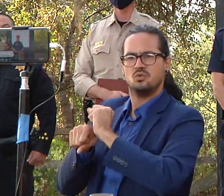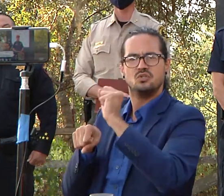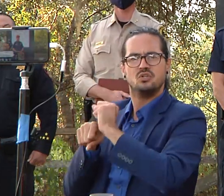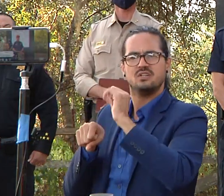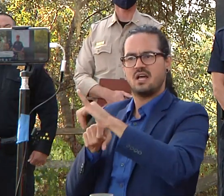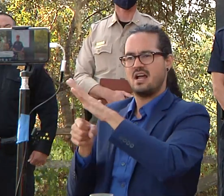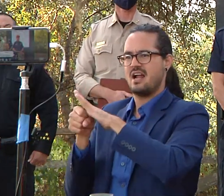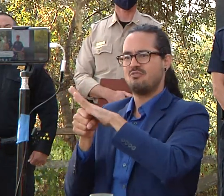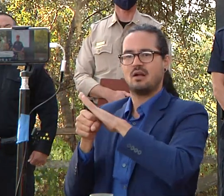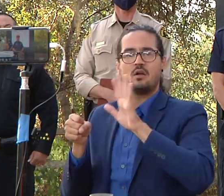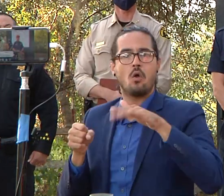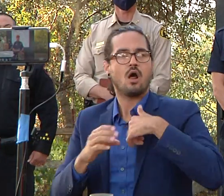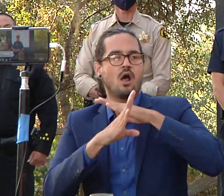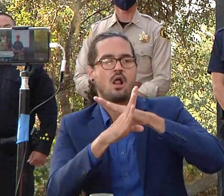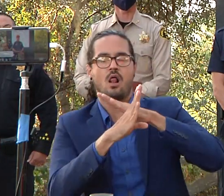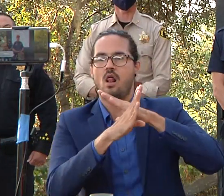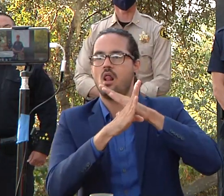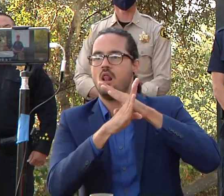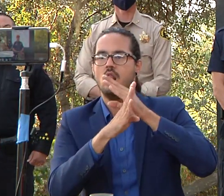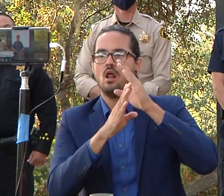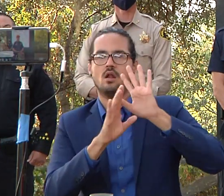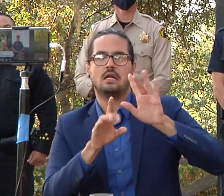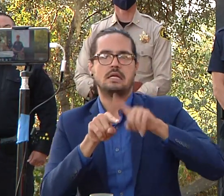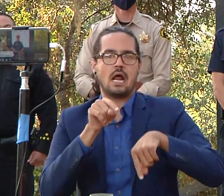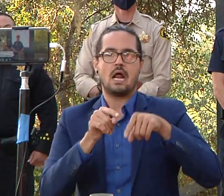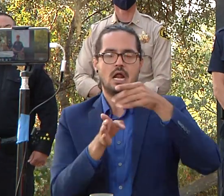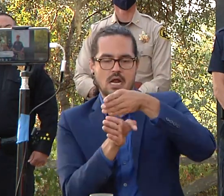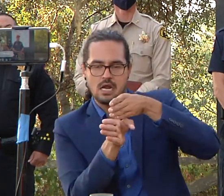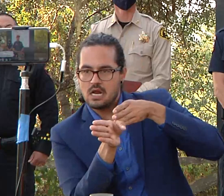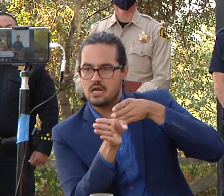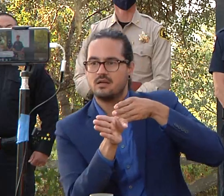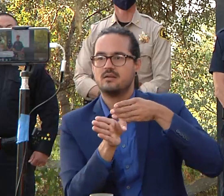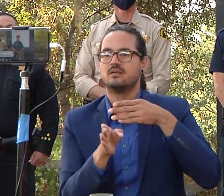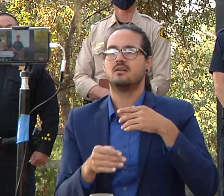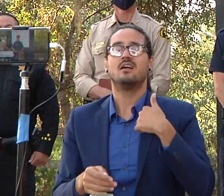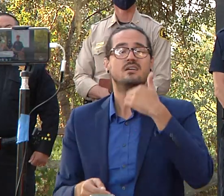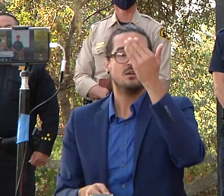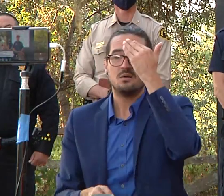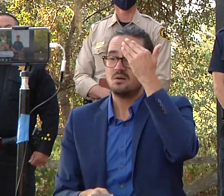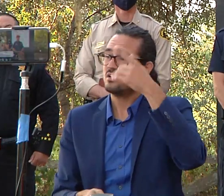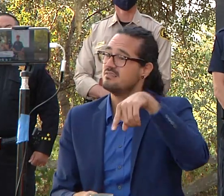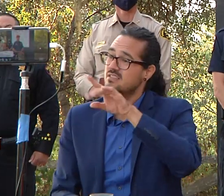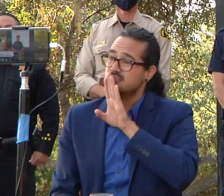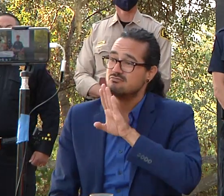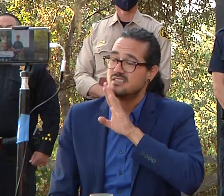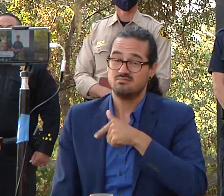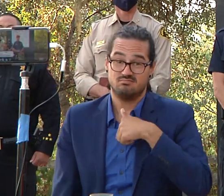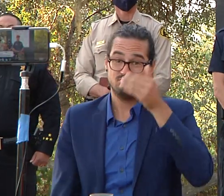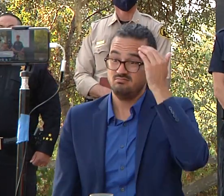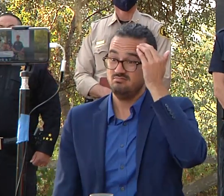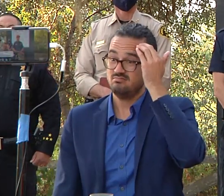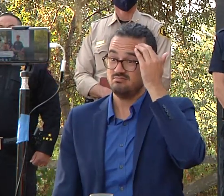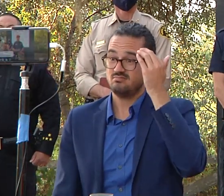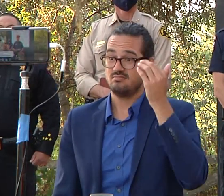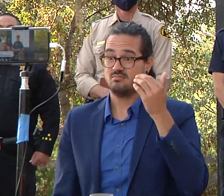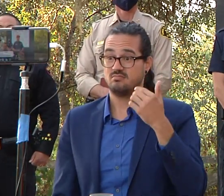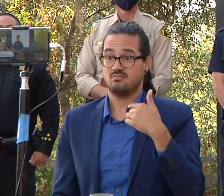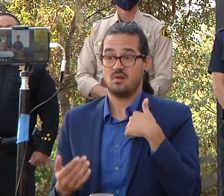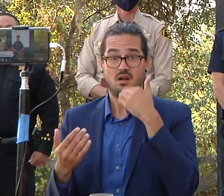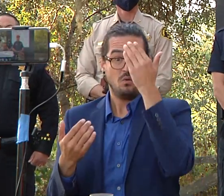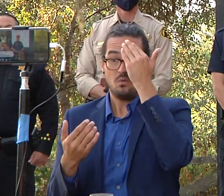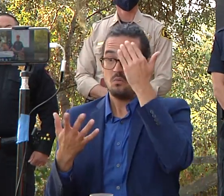of getting back uh that we don't take that lightly so we're doing everything we can to establish good control lines